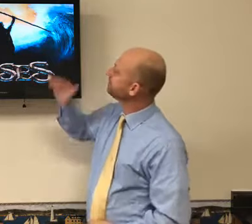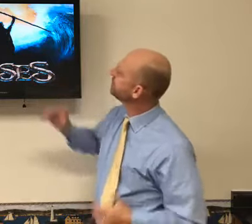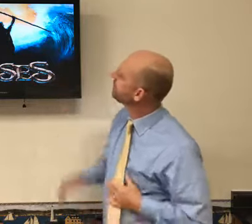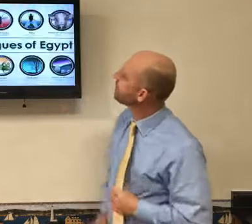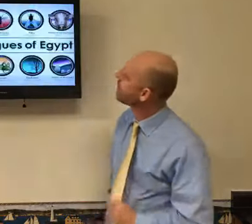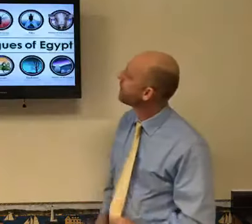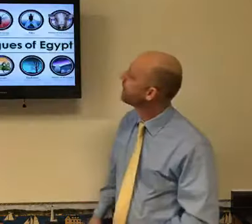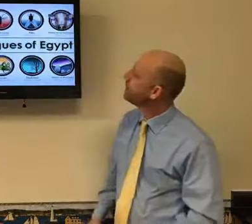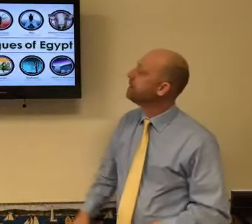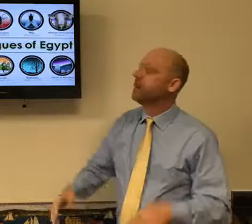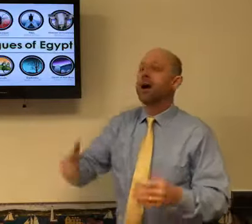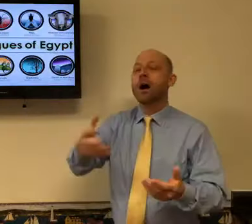So we'll go ahead and begin.